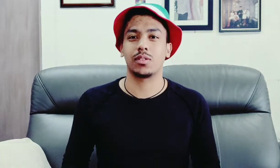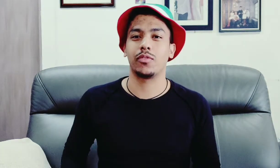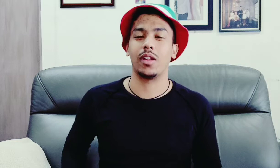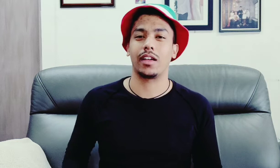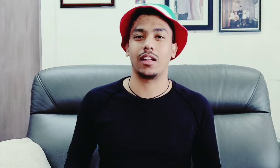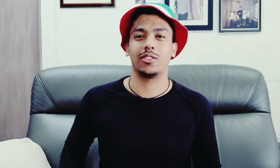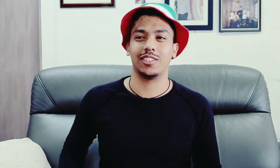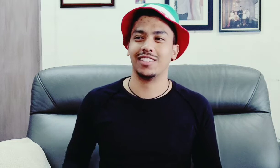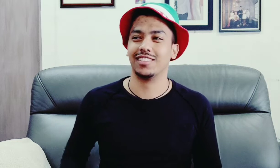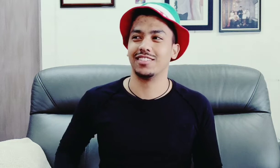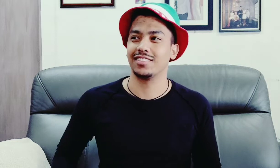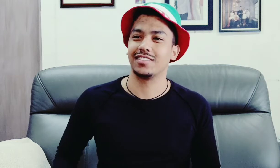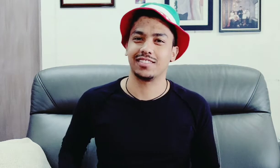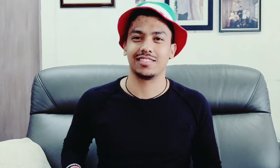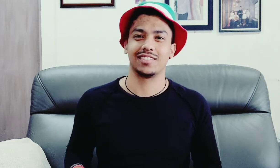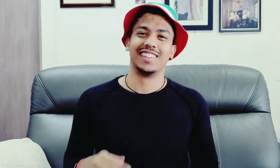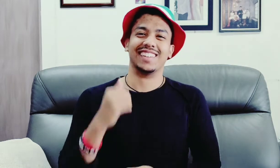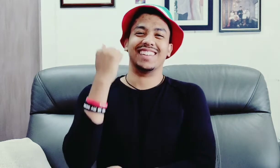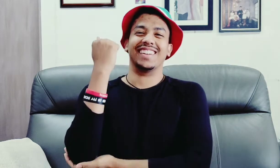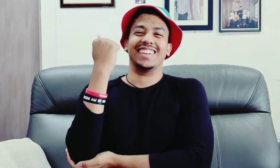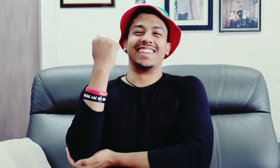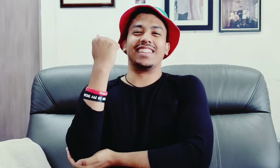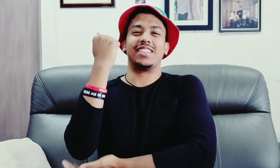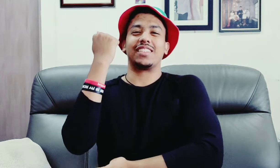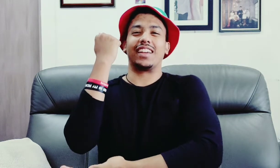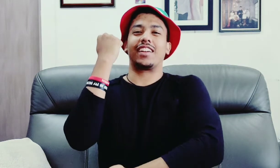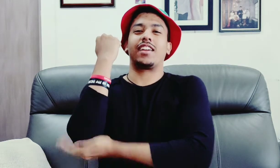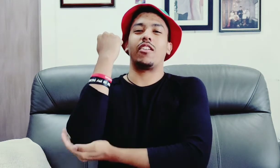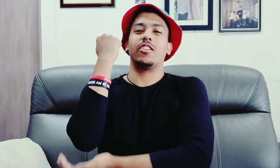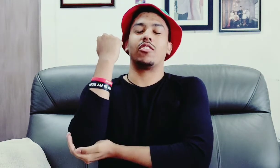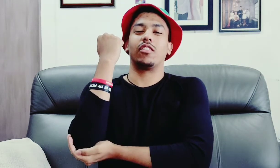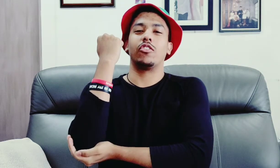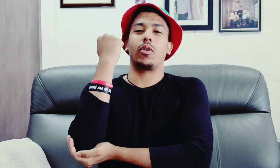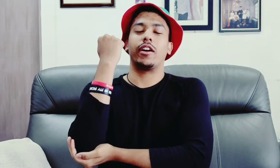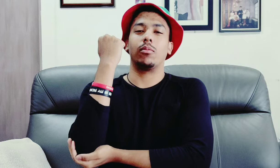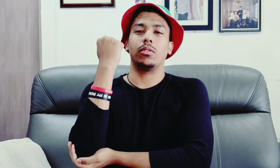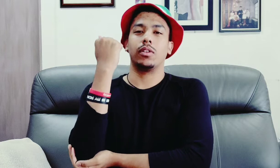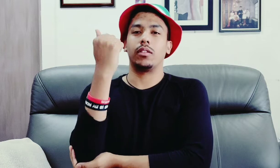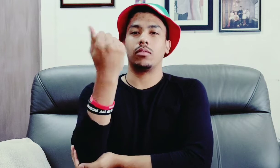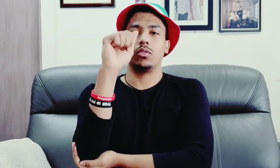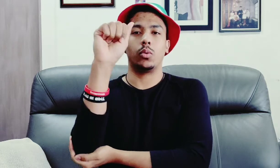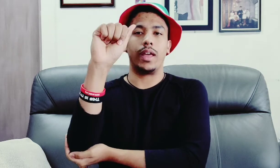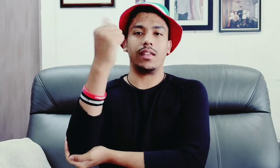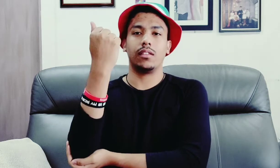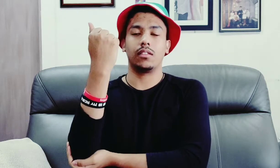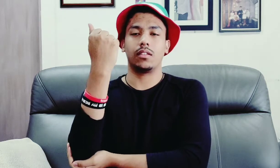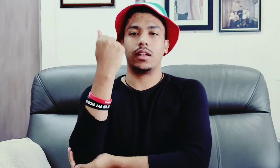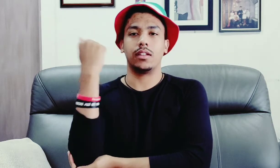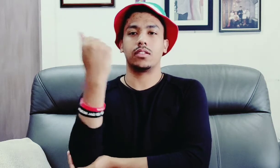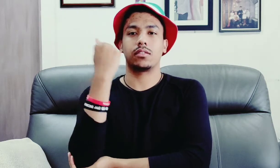some of you like alcohol just like carry your your right elbow and do an a and then just